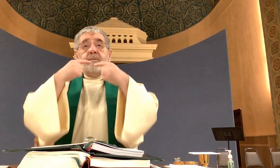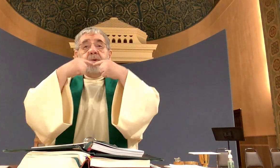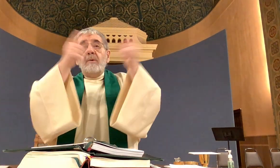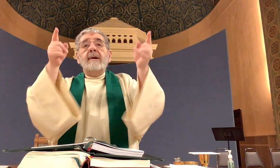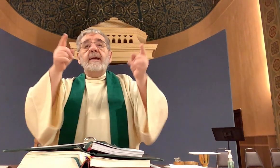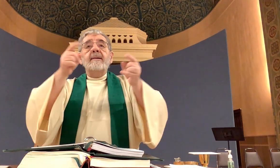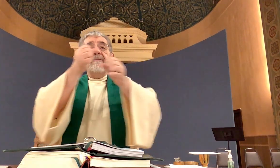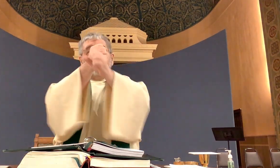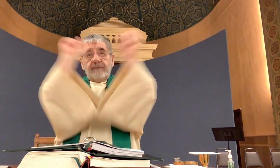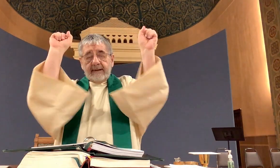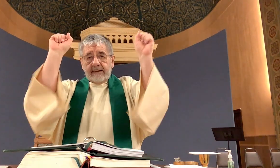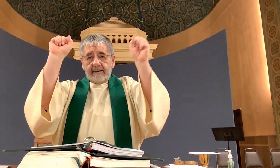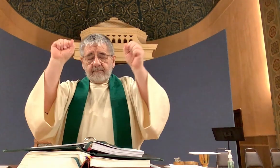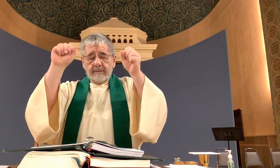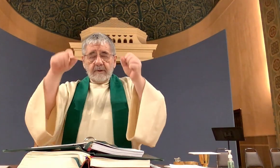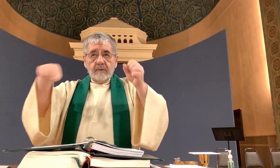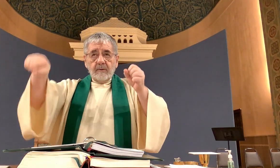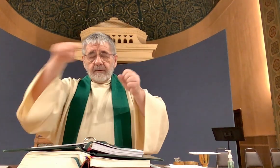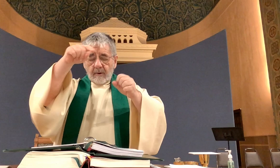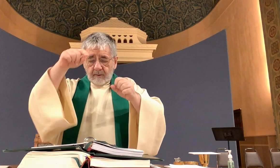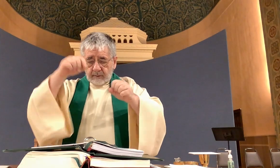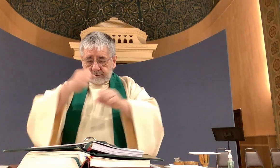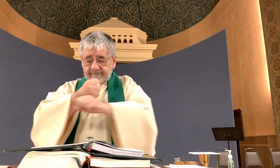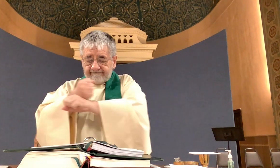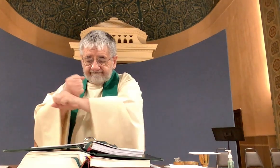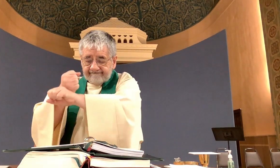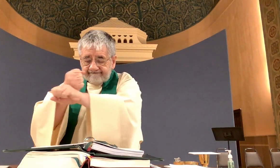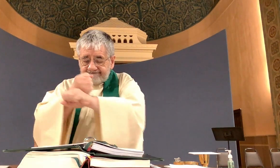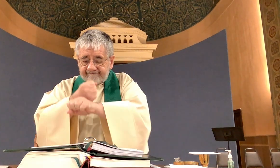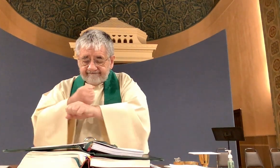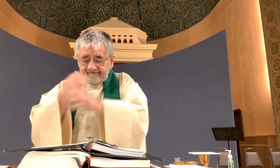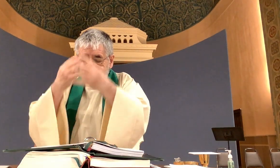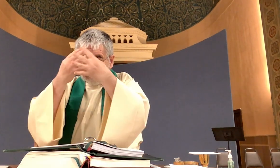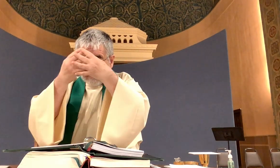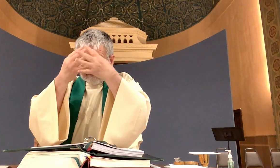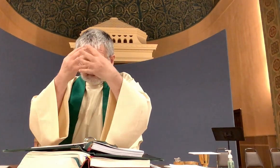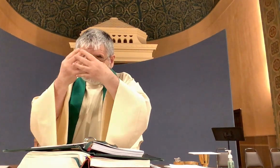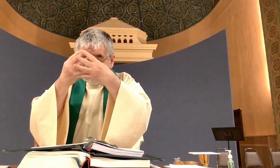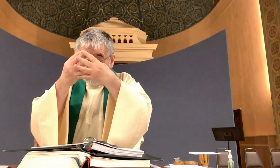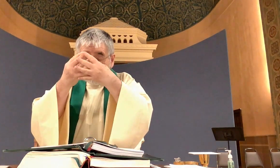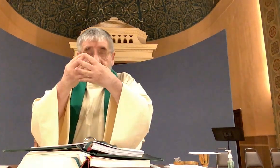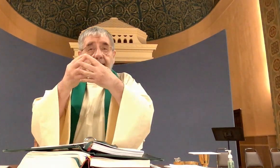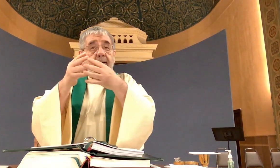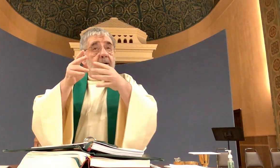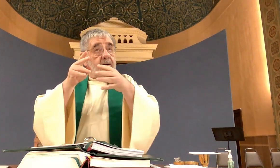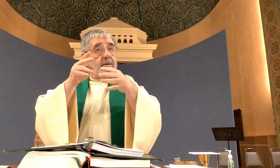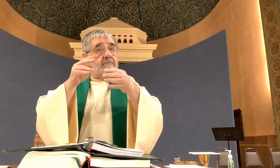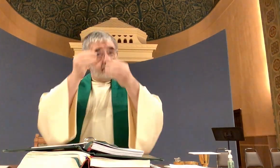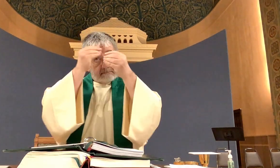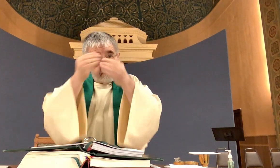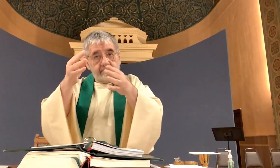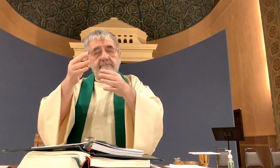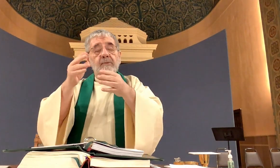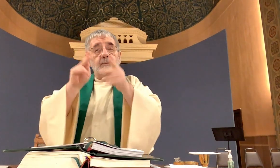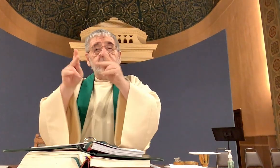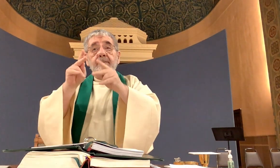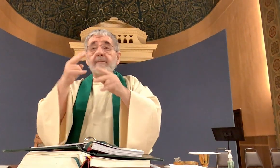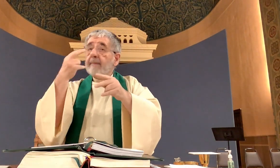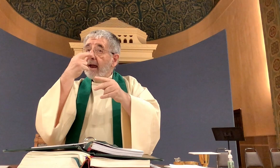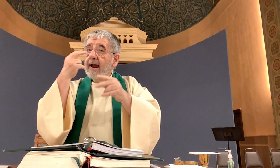He has sent me to proclaim liberty to the captives and recovery of